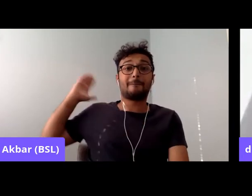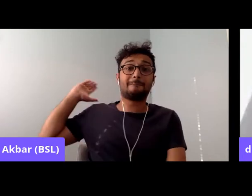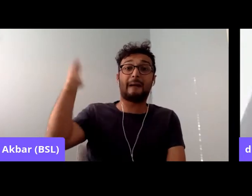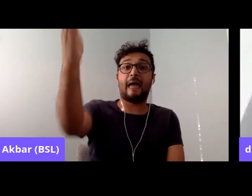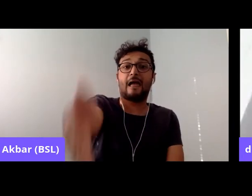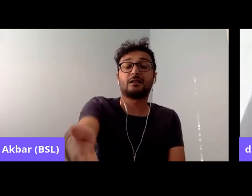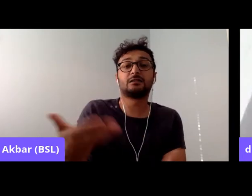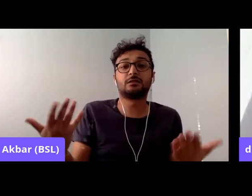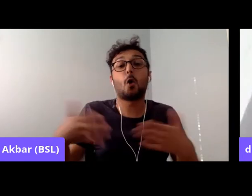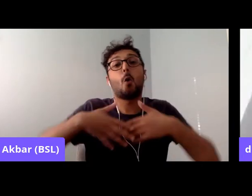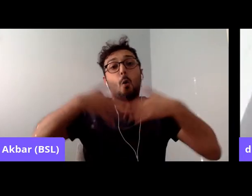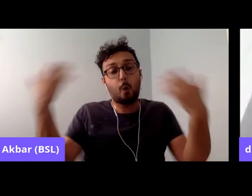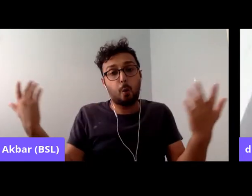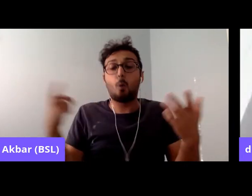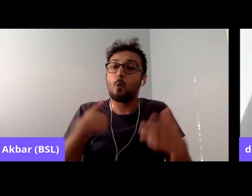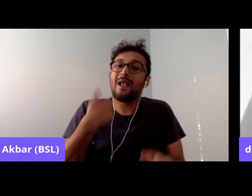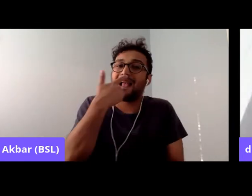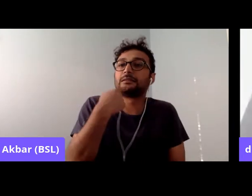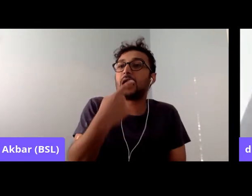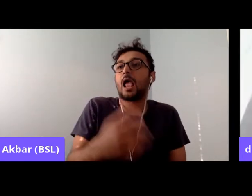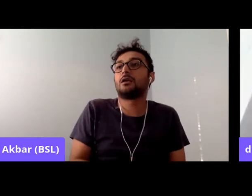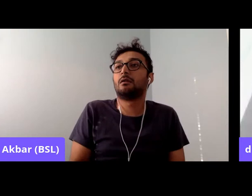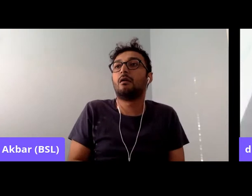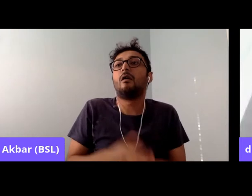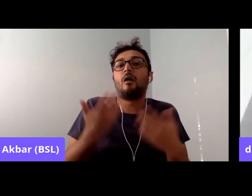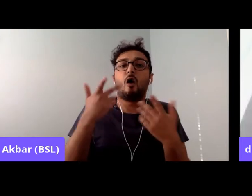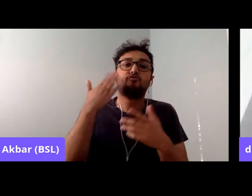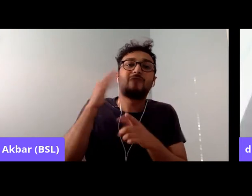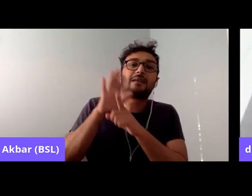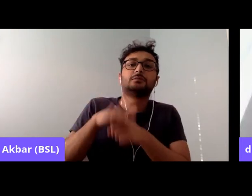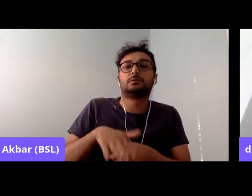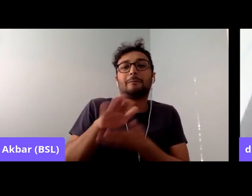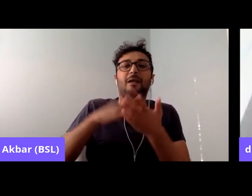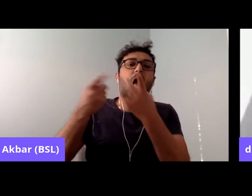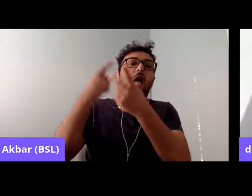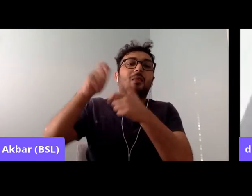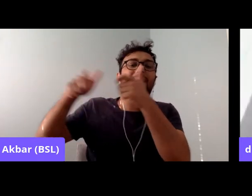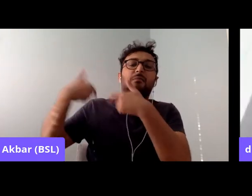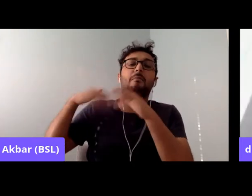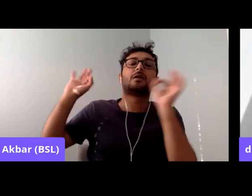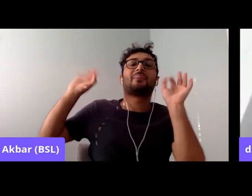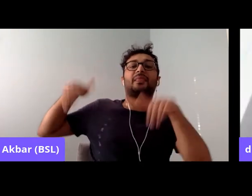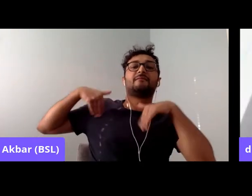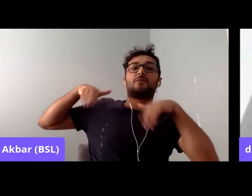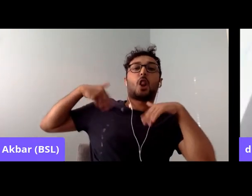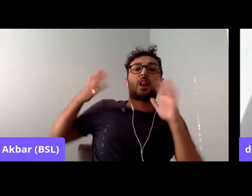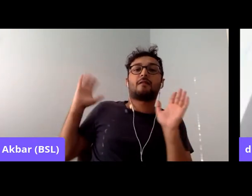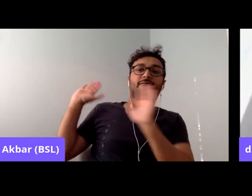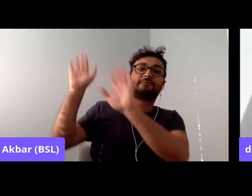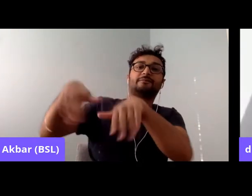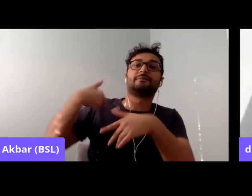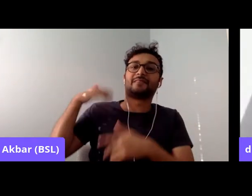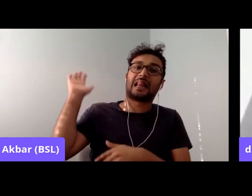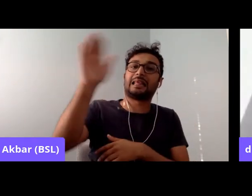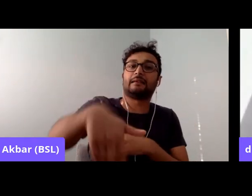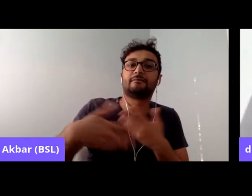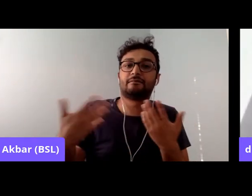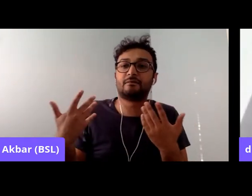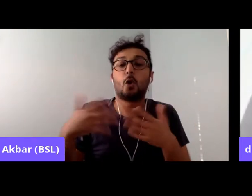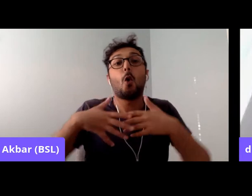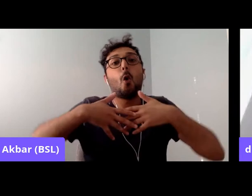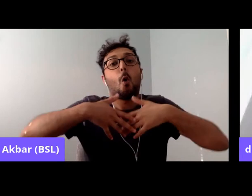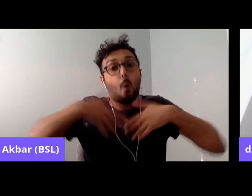all about other people. Or we can be part of the Black Lives Matter